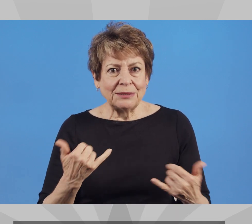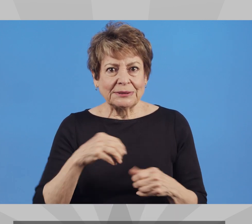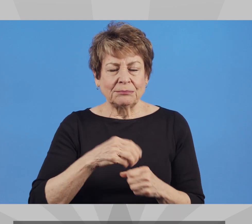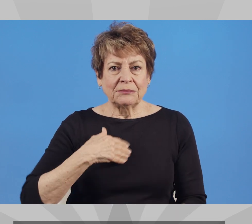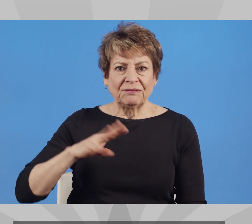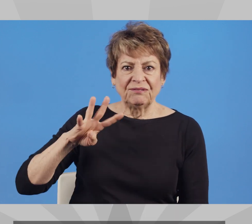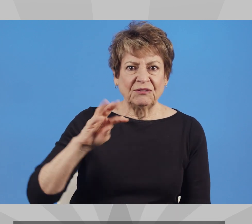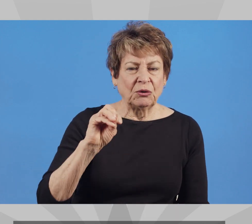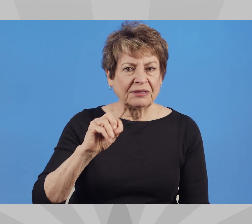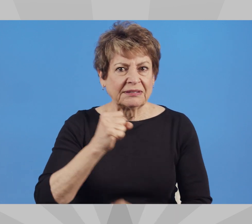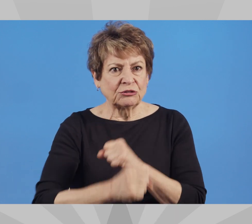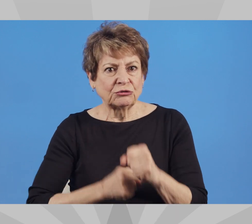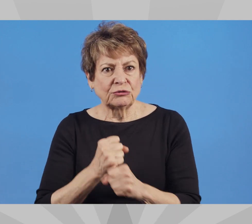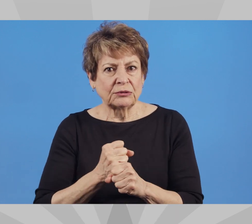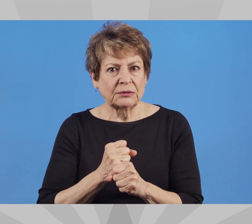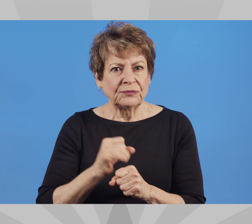my fourth decade teaching.